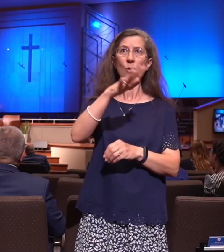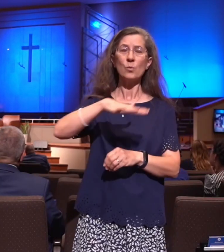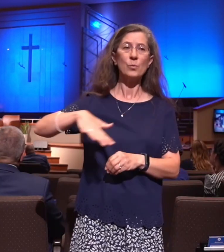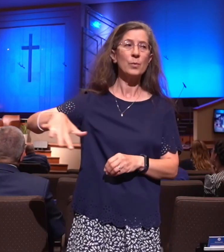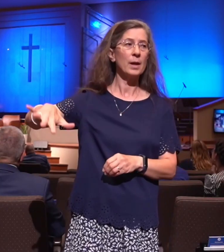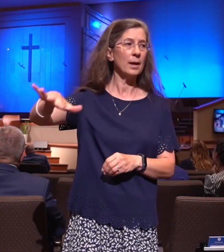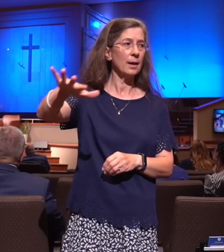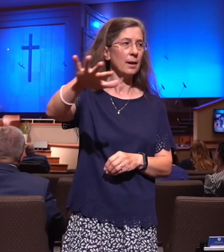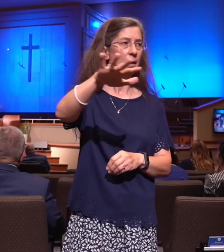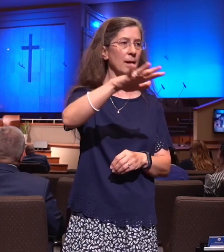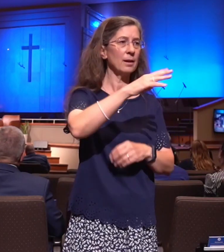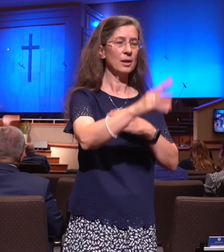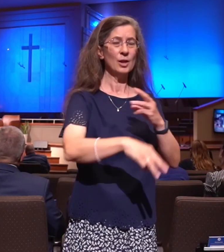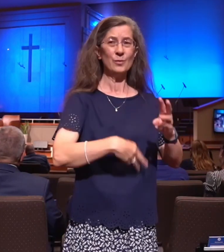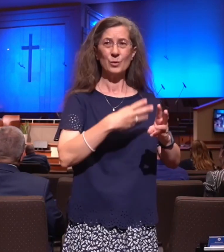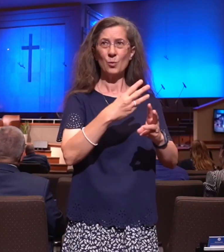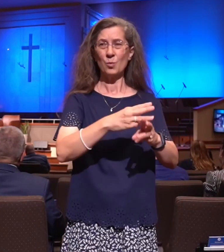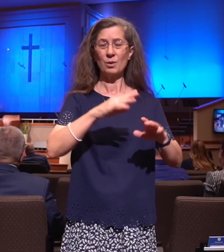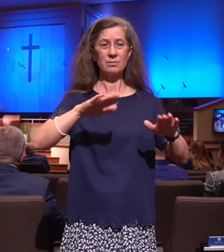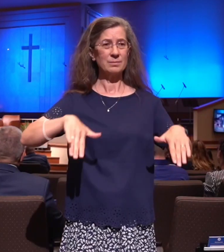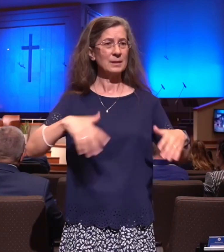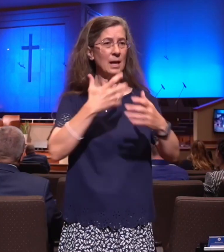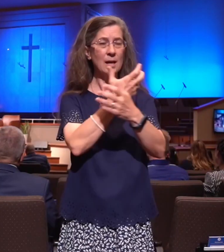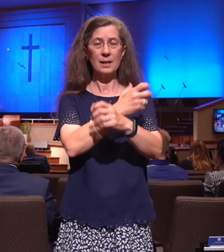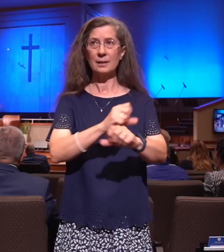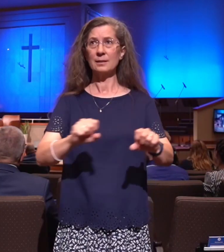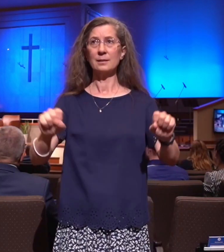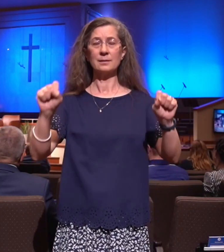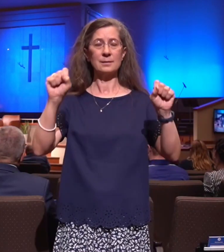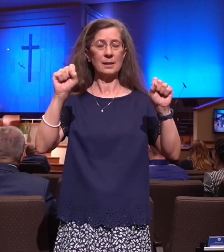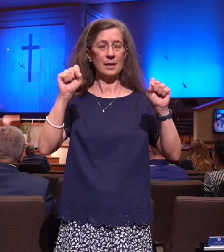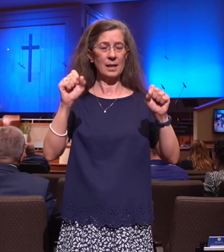glass windows, the world is lost in sin.